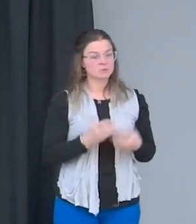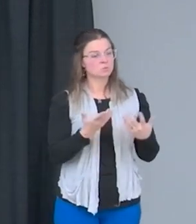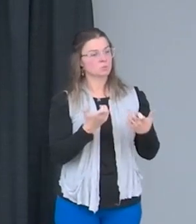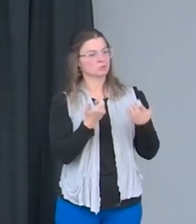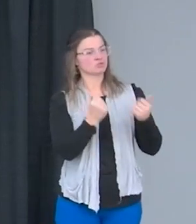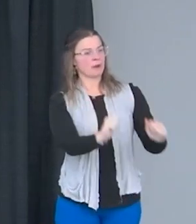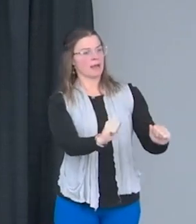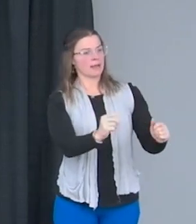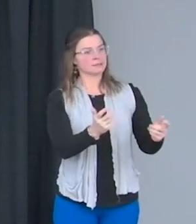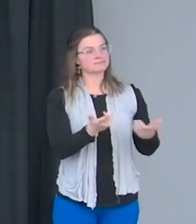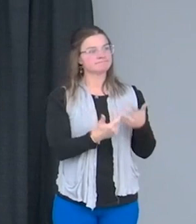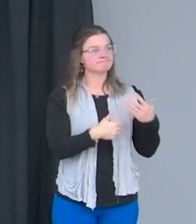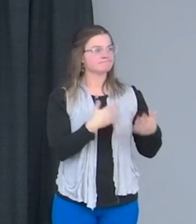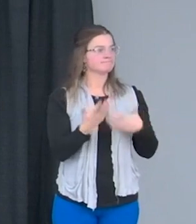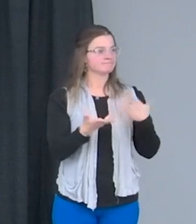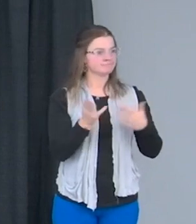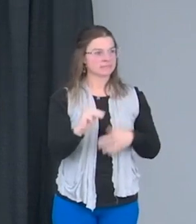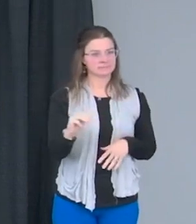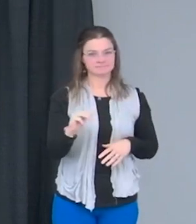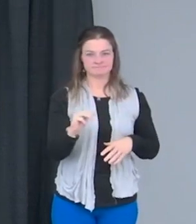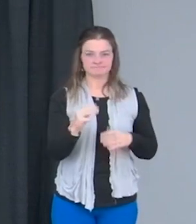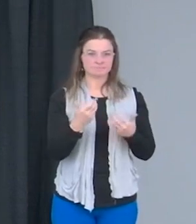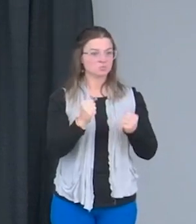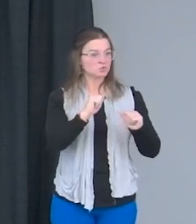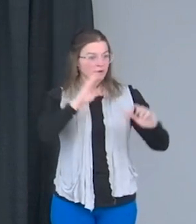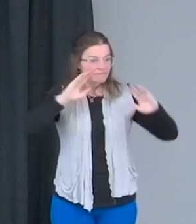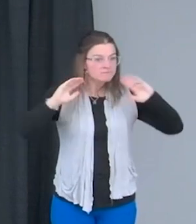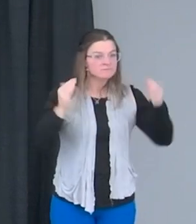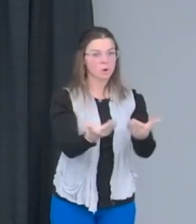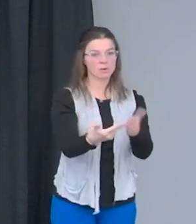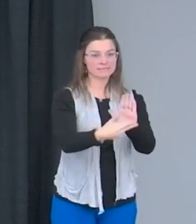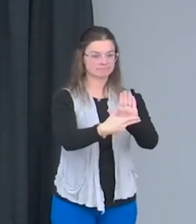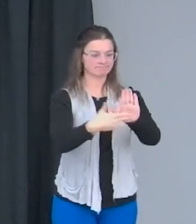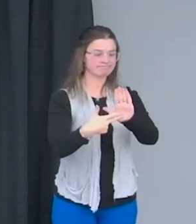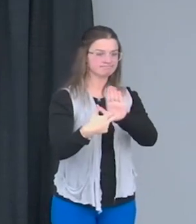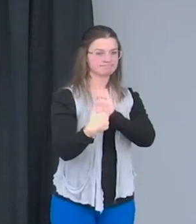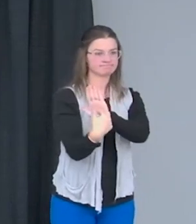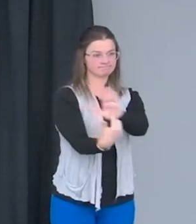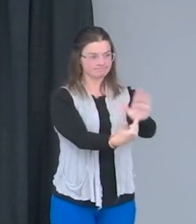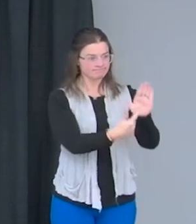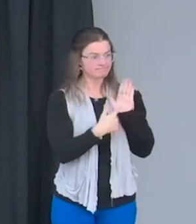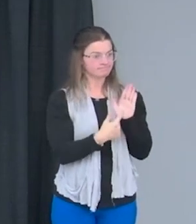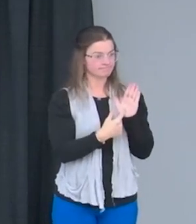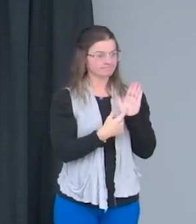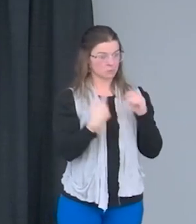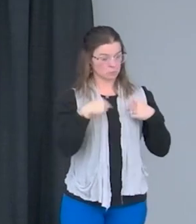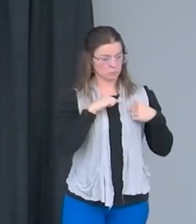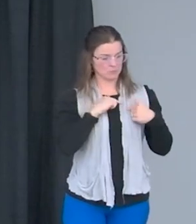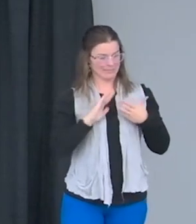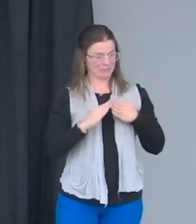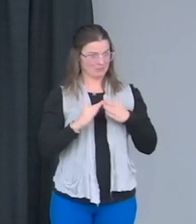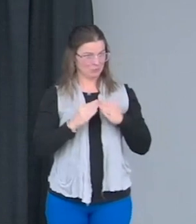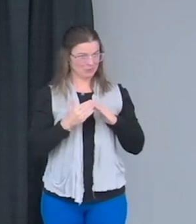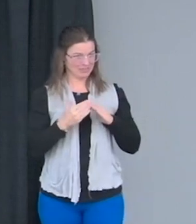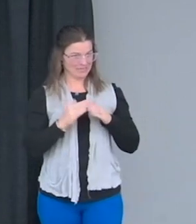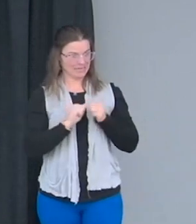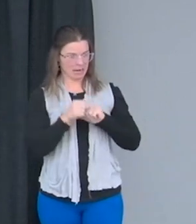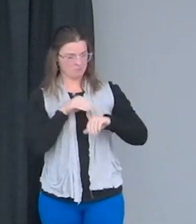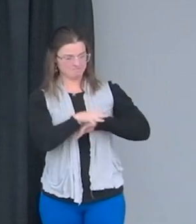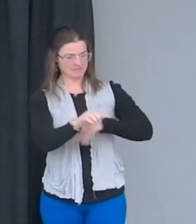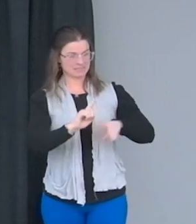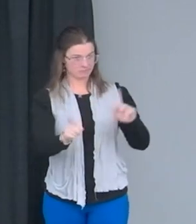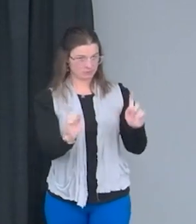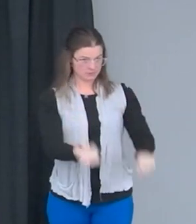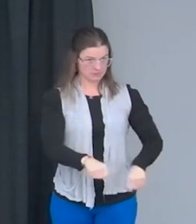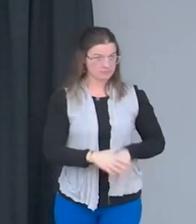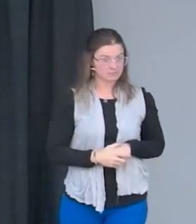focus and highlight on the areas that we can as a community make a difference for people.